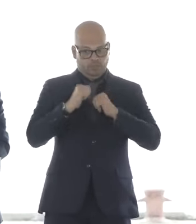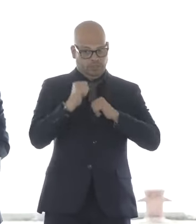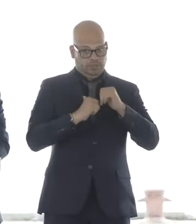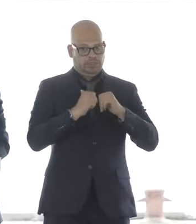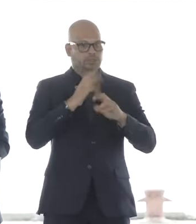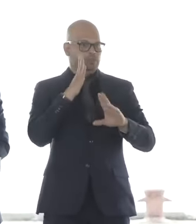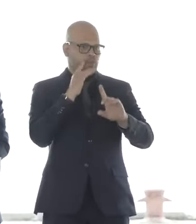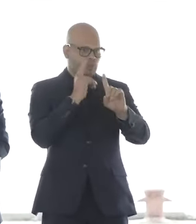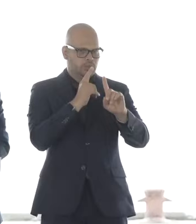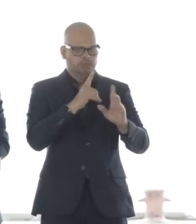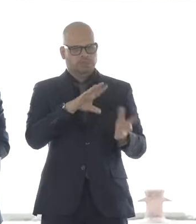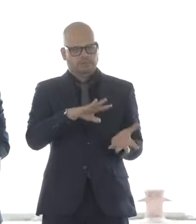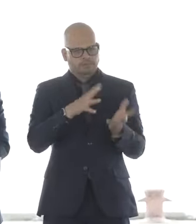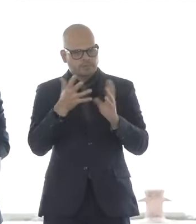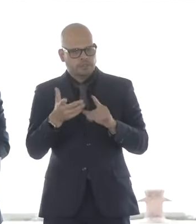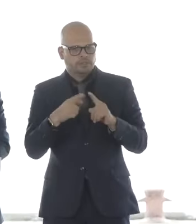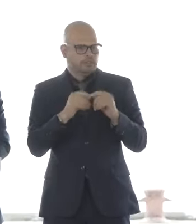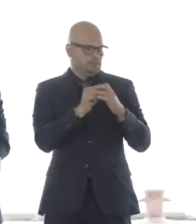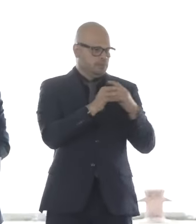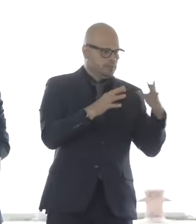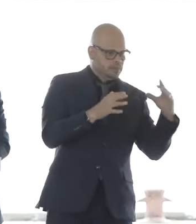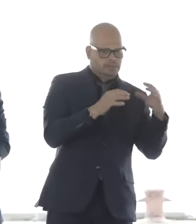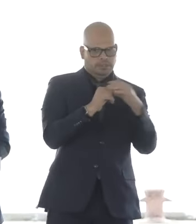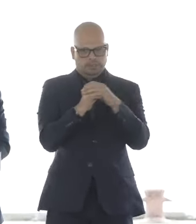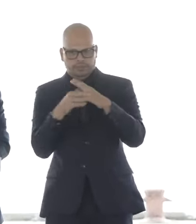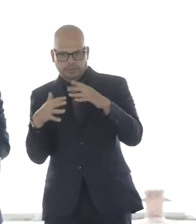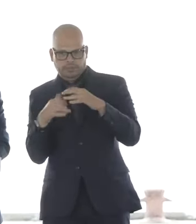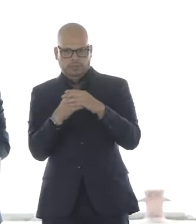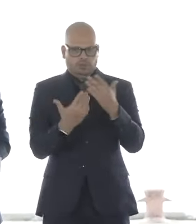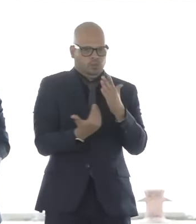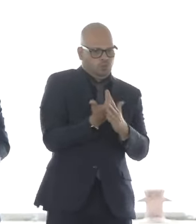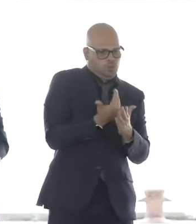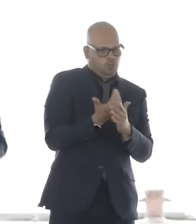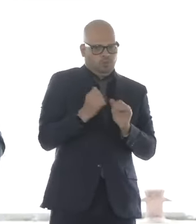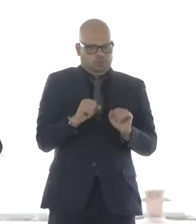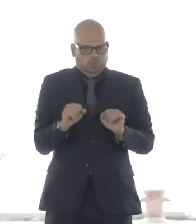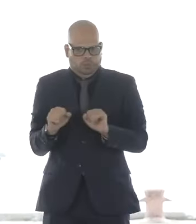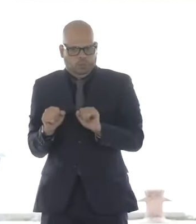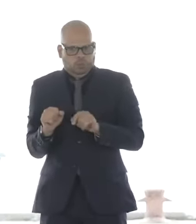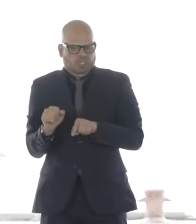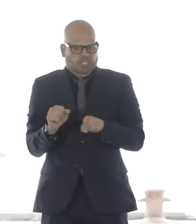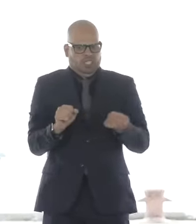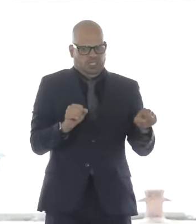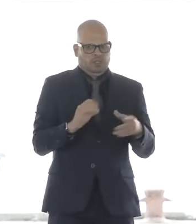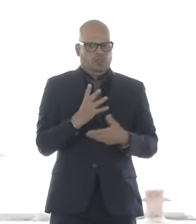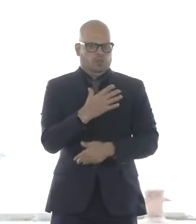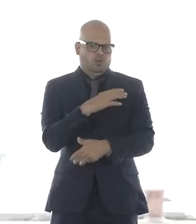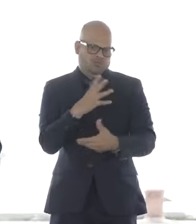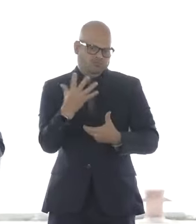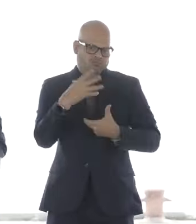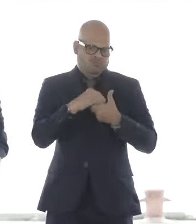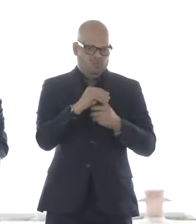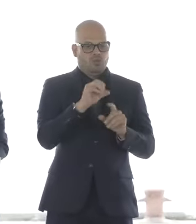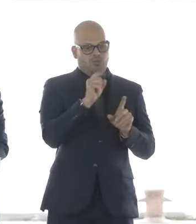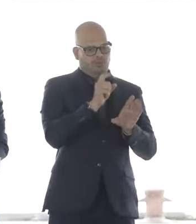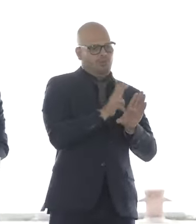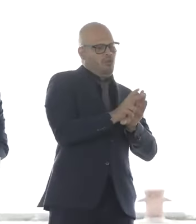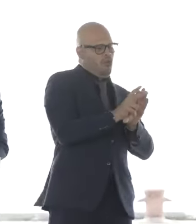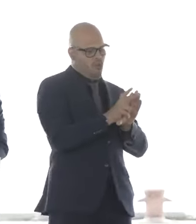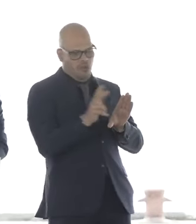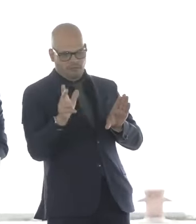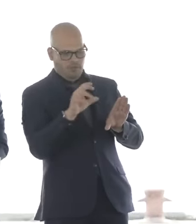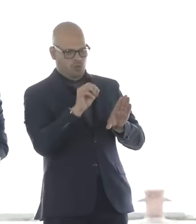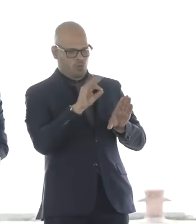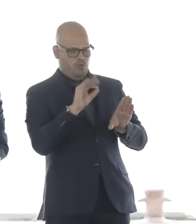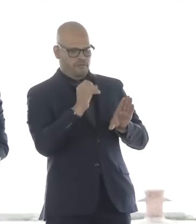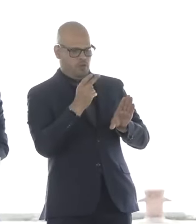expanding our renewable energy capabilities, including offshore wind. The goal is to reach 30